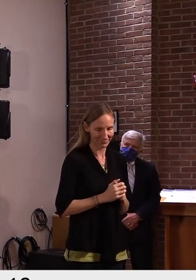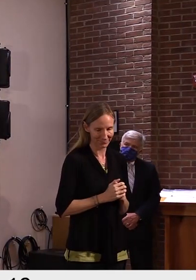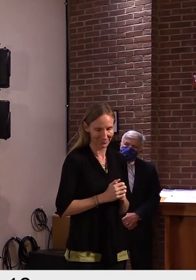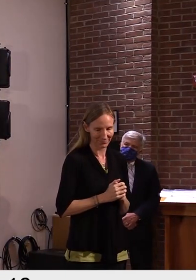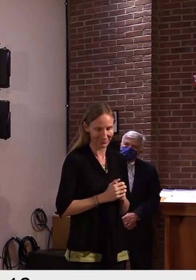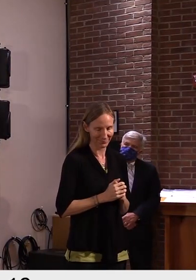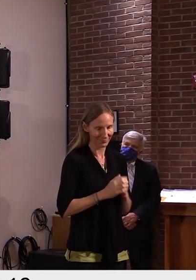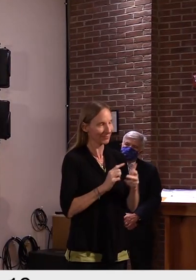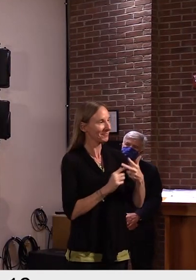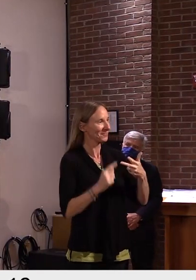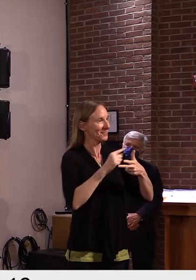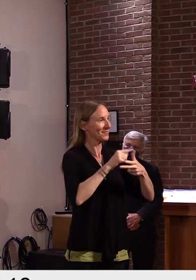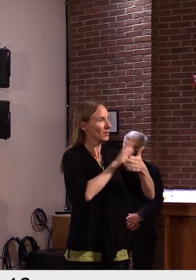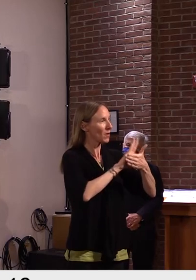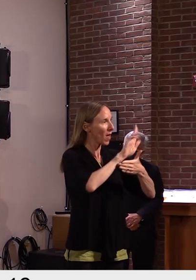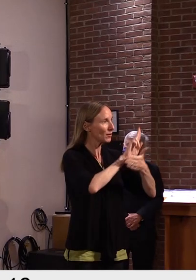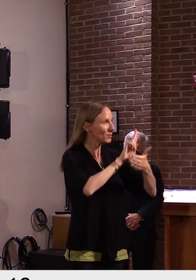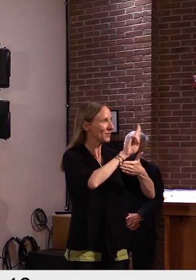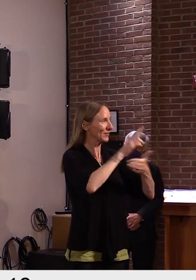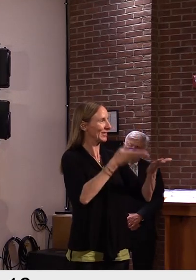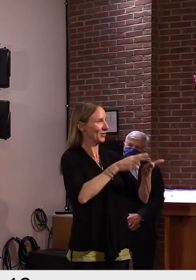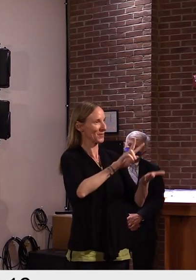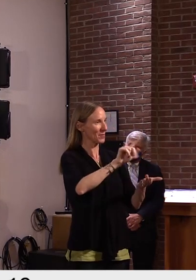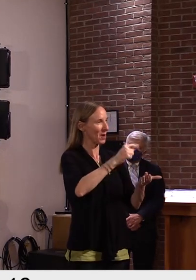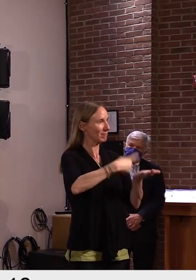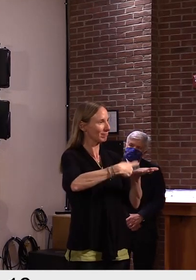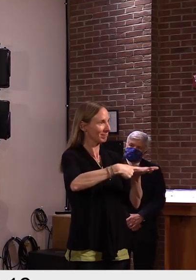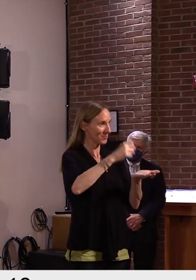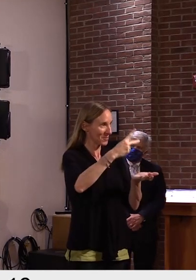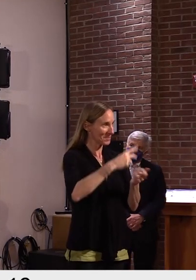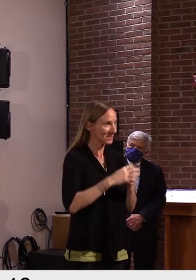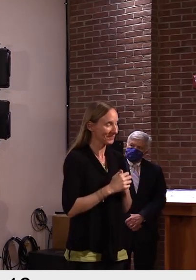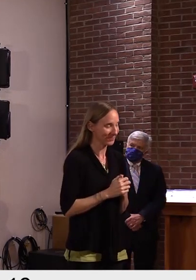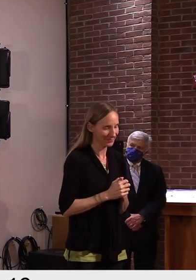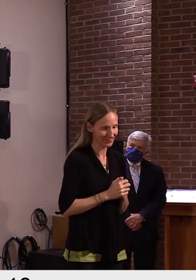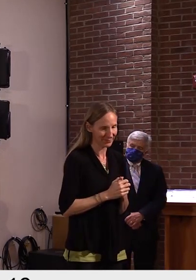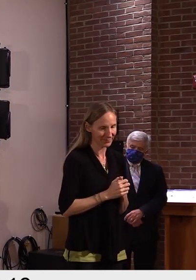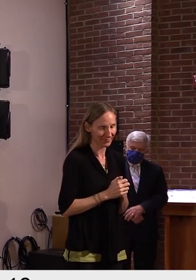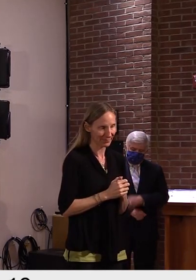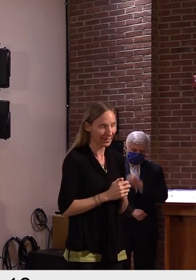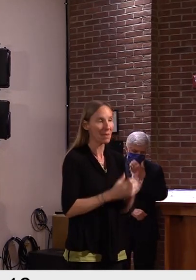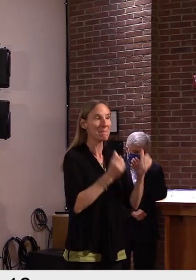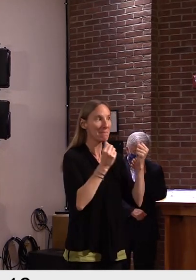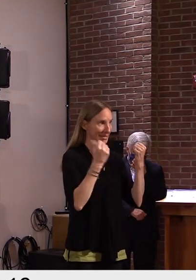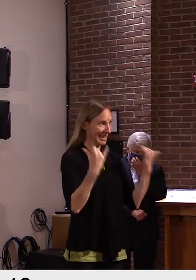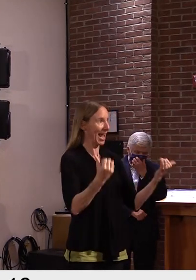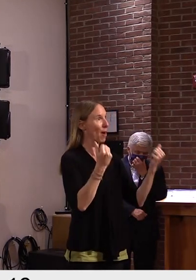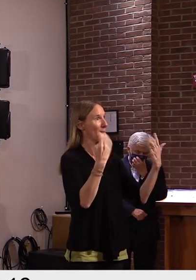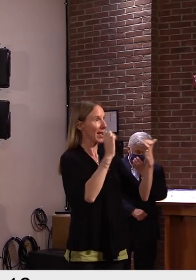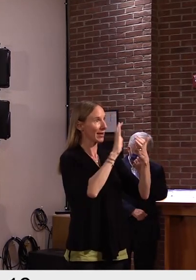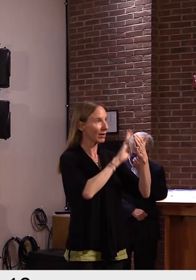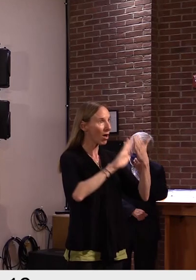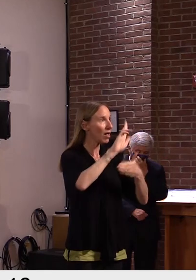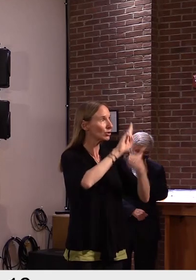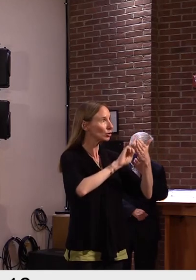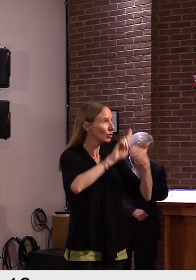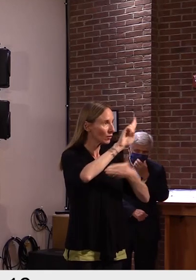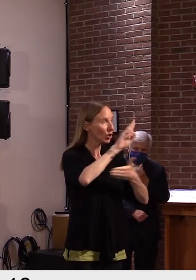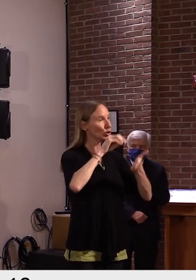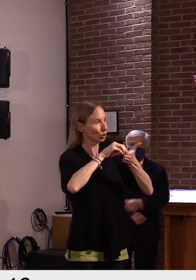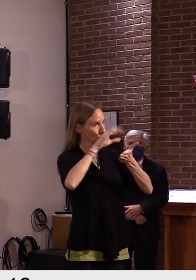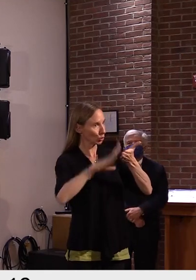Let's start with colleges and universities, many of which are already having students returning to their campuses.